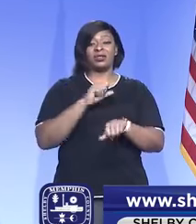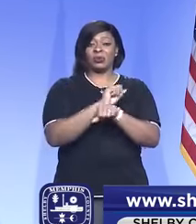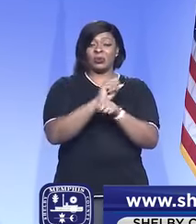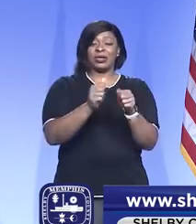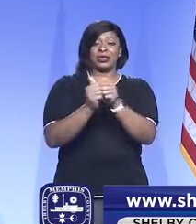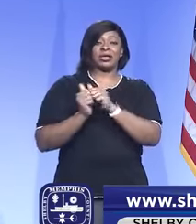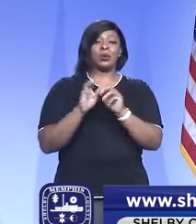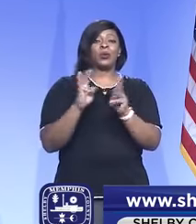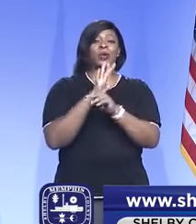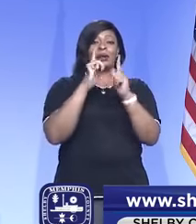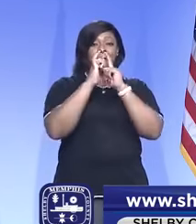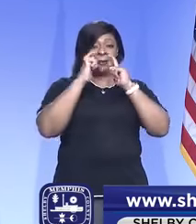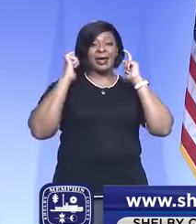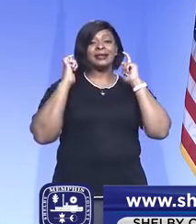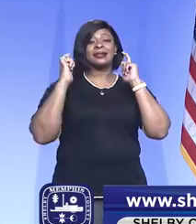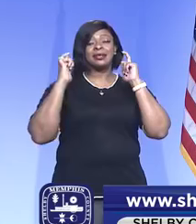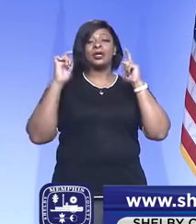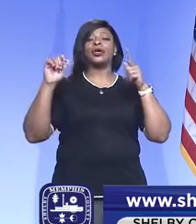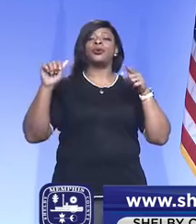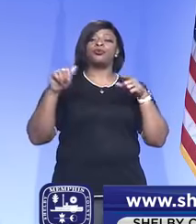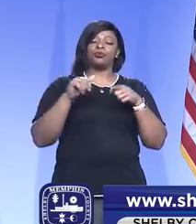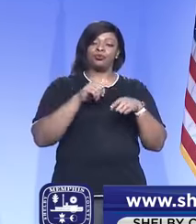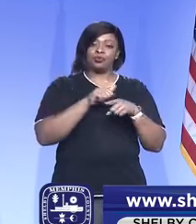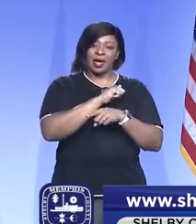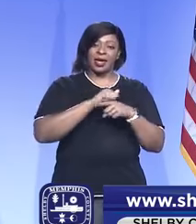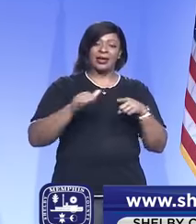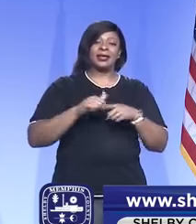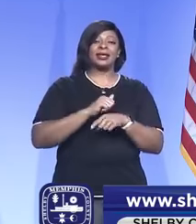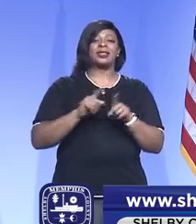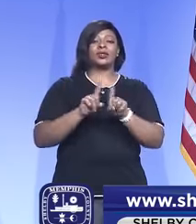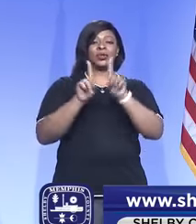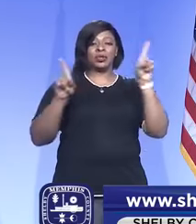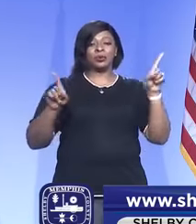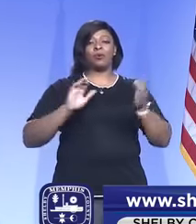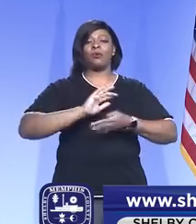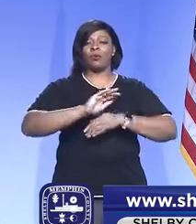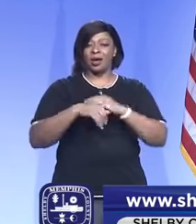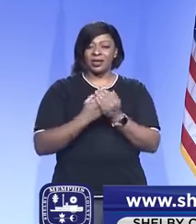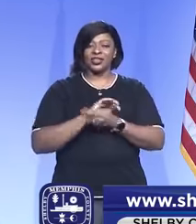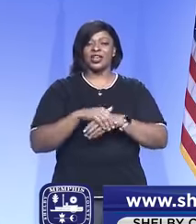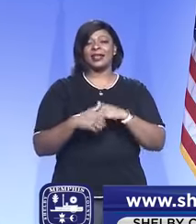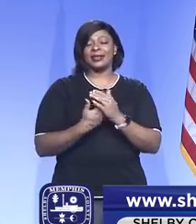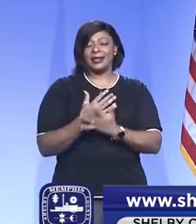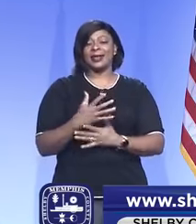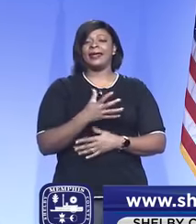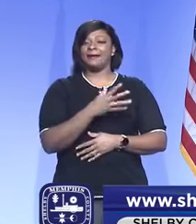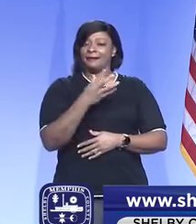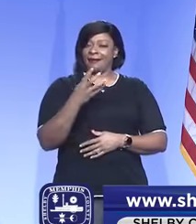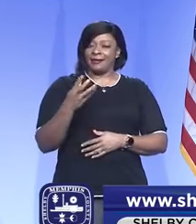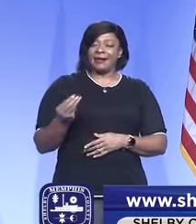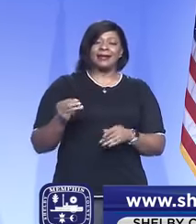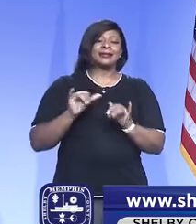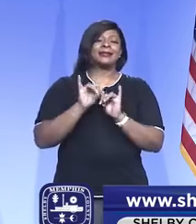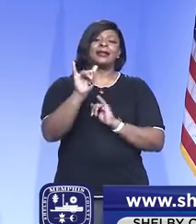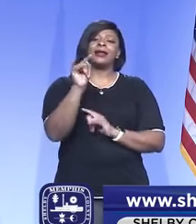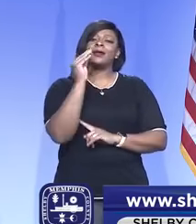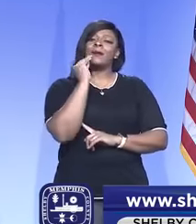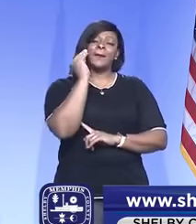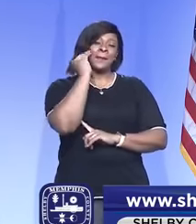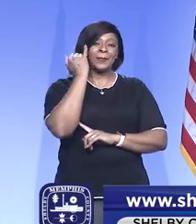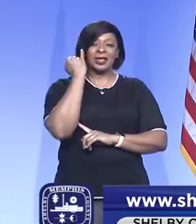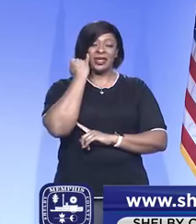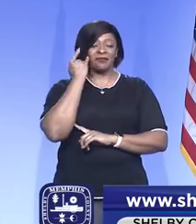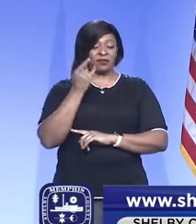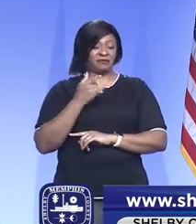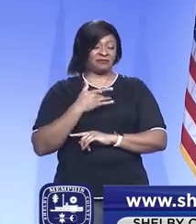and to wear our masks, to practice social distancing, to wash our hands, and to stay home. If